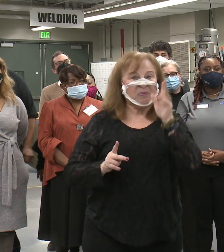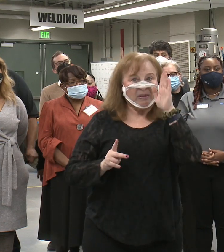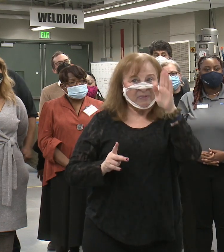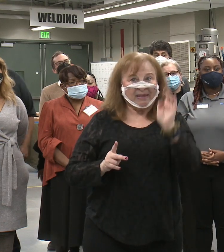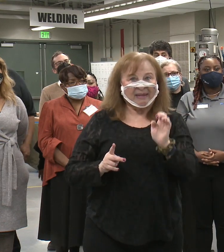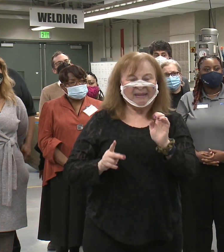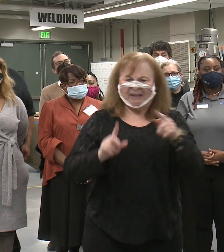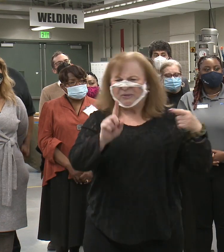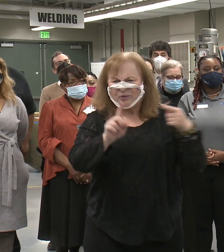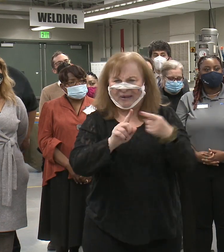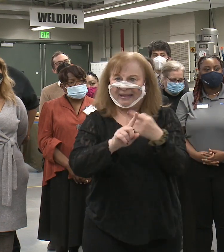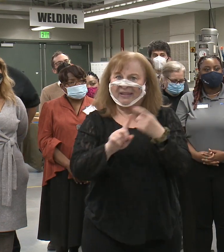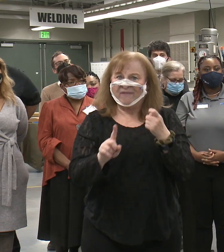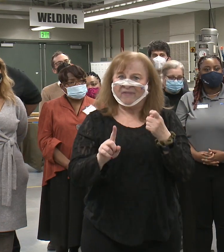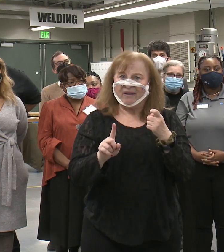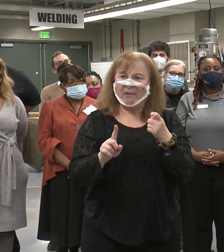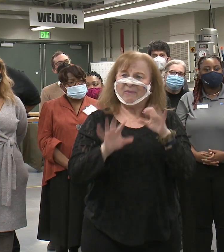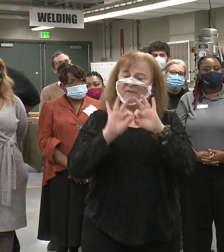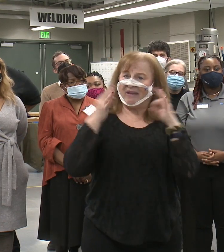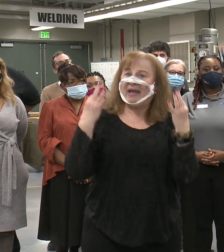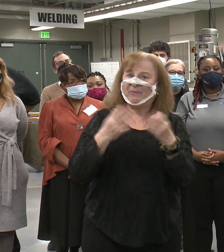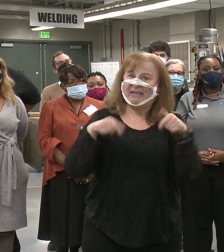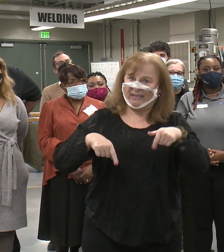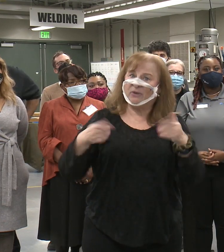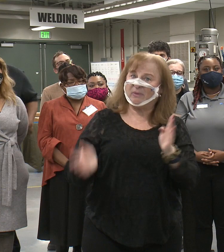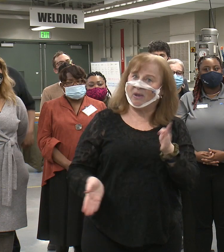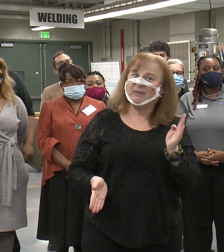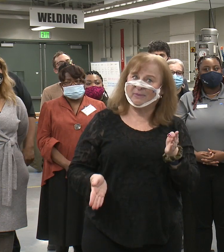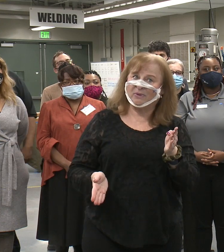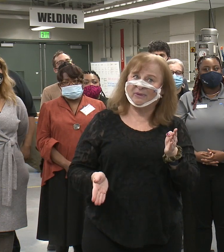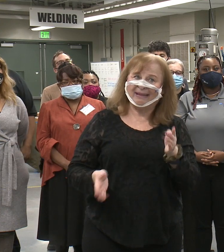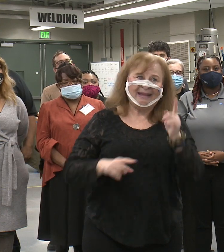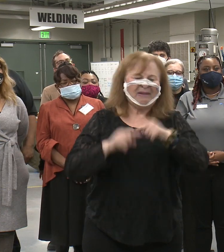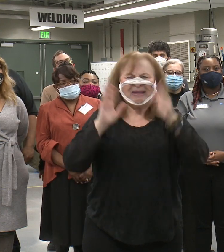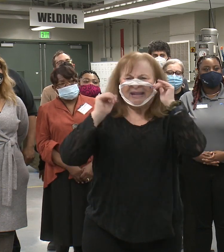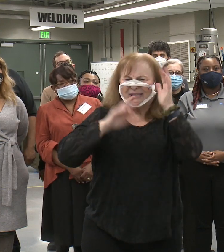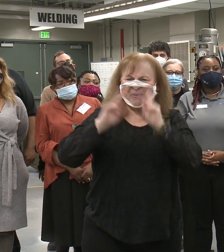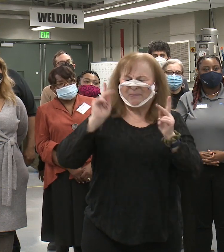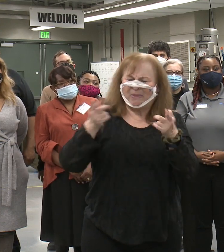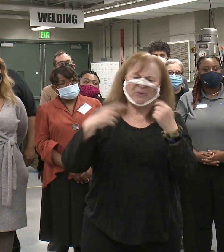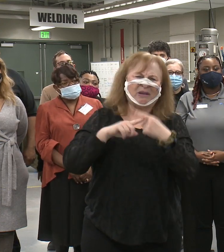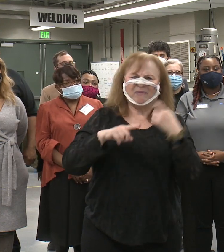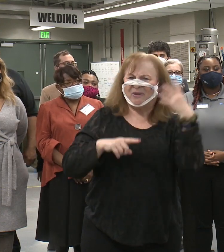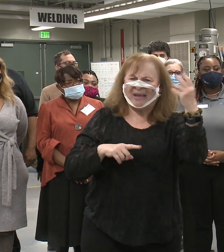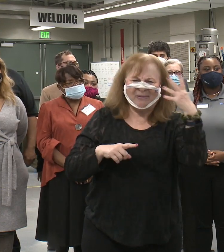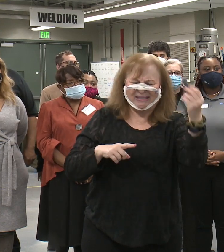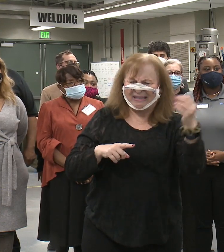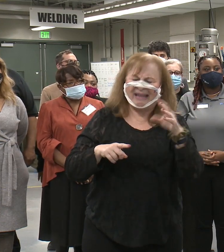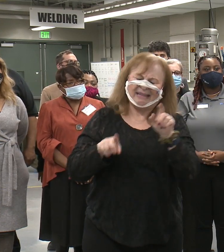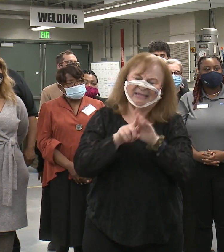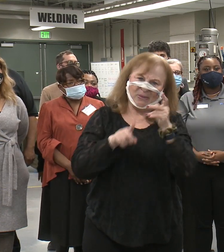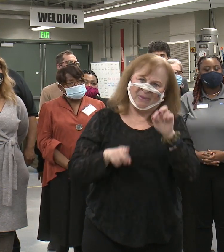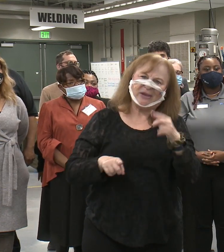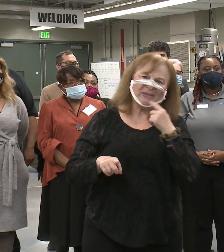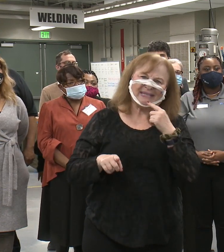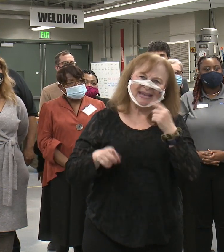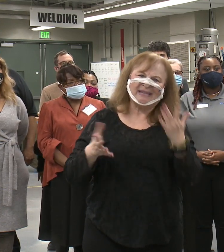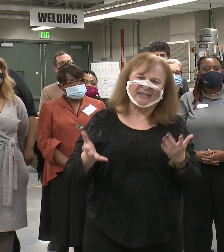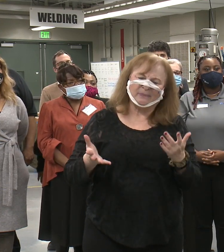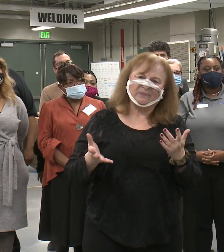be directly from families here in Baltimore. We cannot expect people to come from outside as the mayor always says.